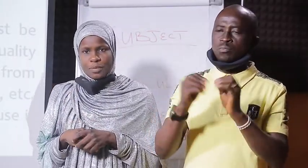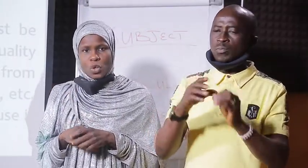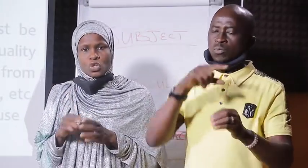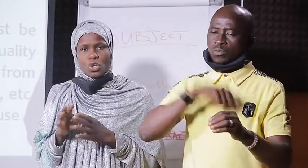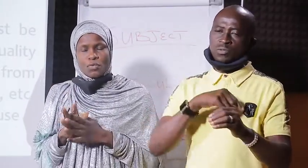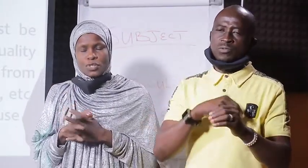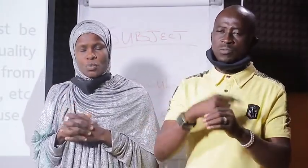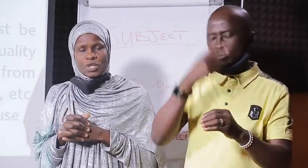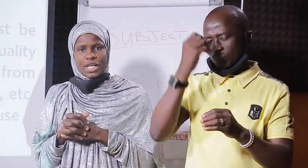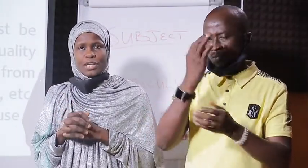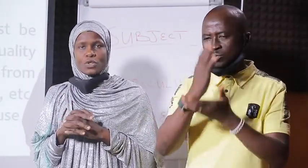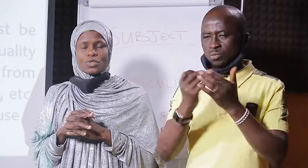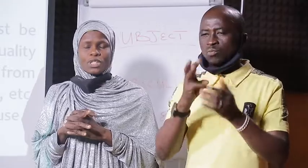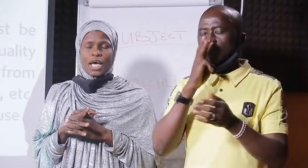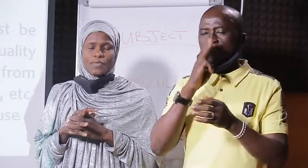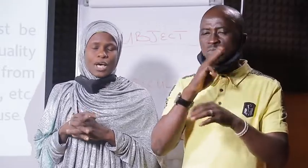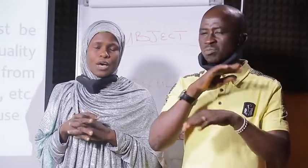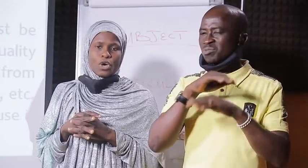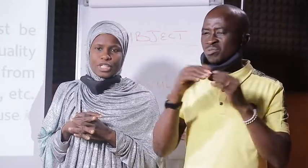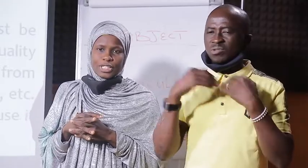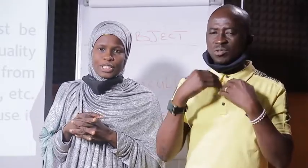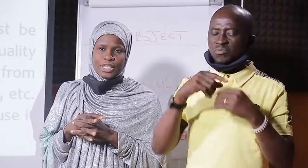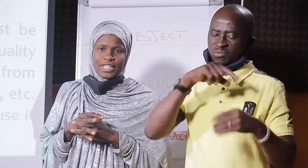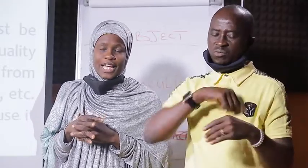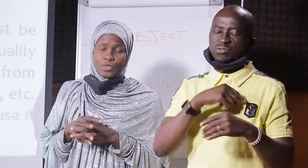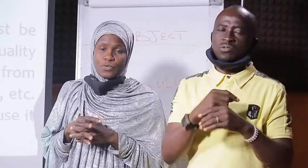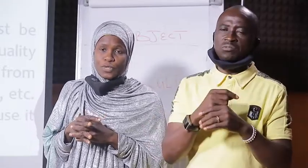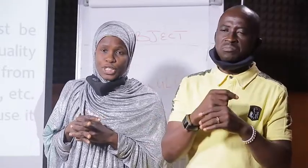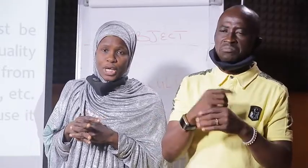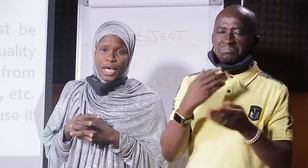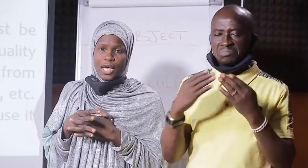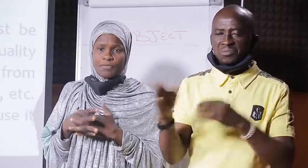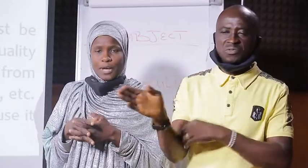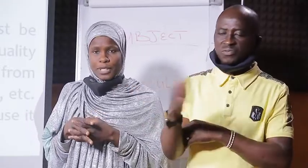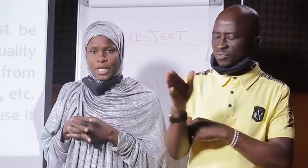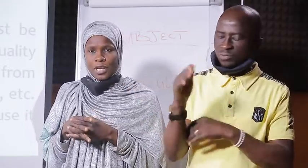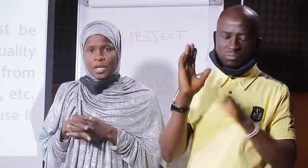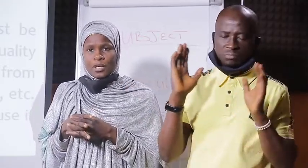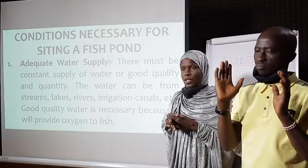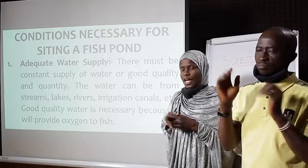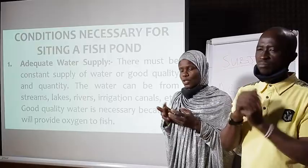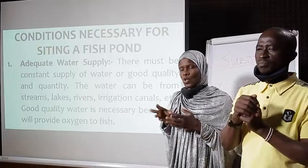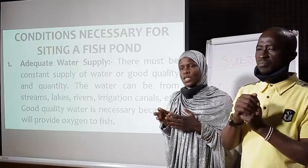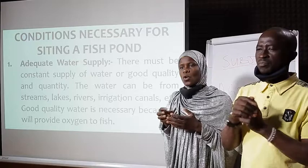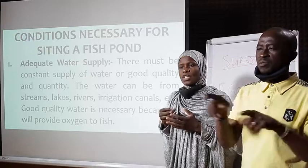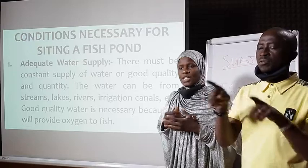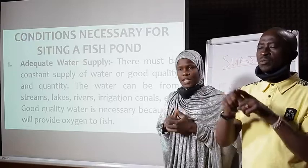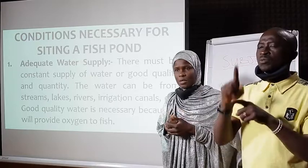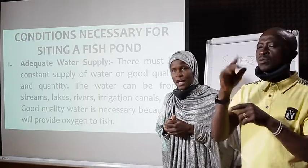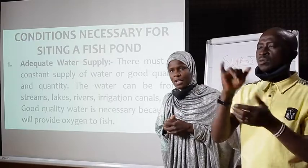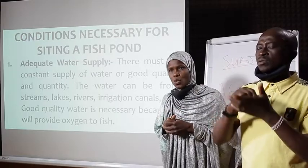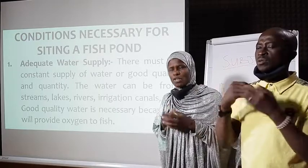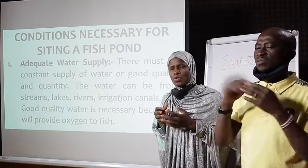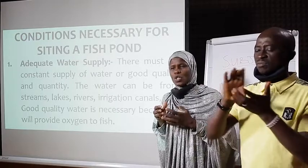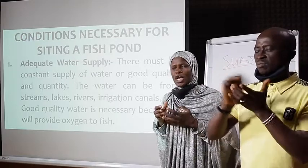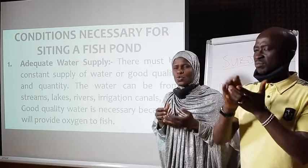because some of some water does not have quality in terms of fish farming like the one that contains